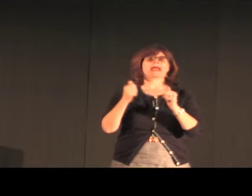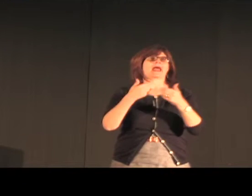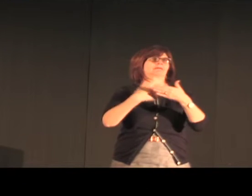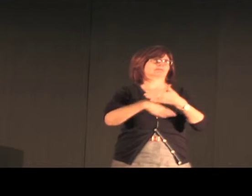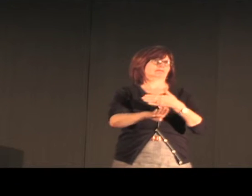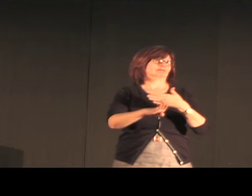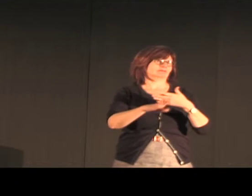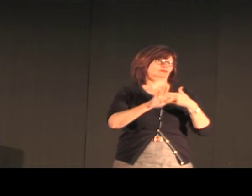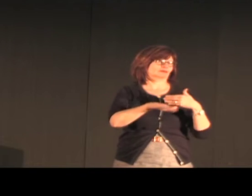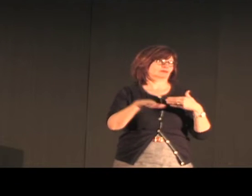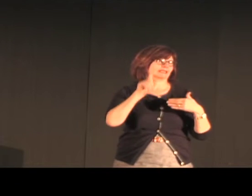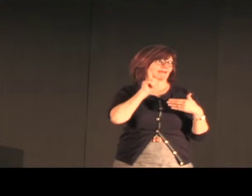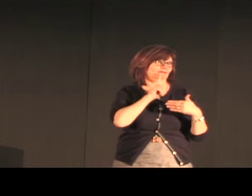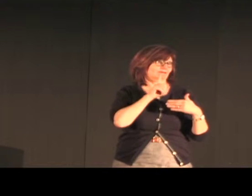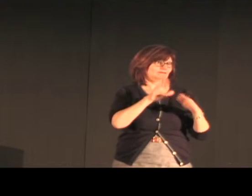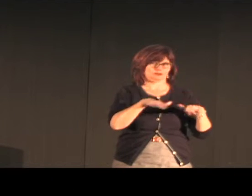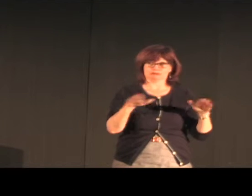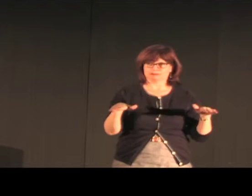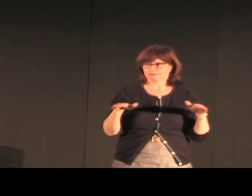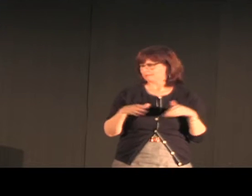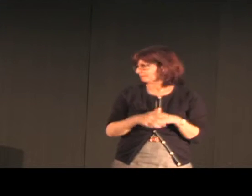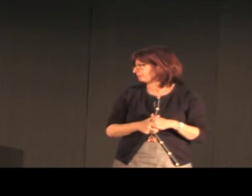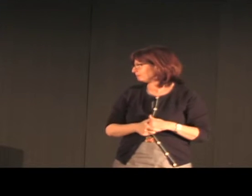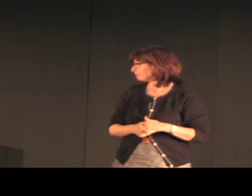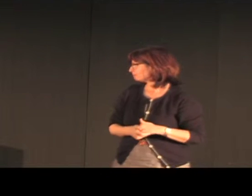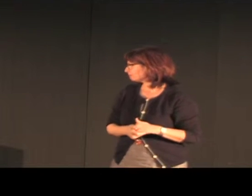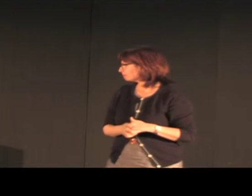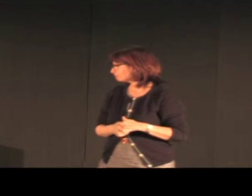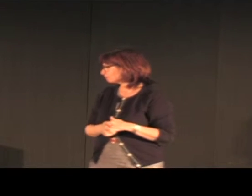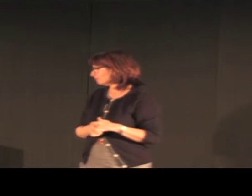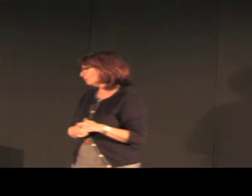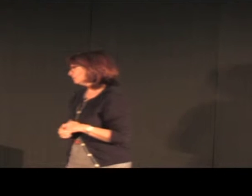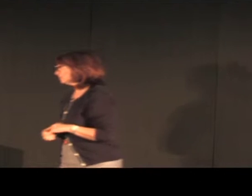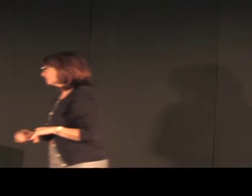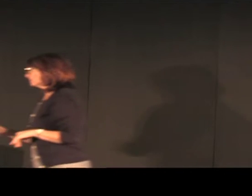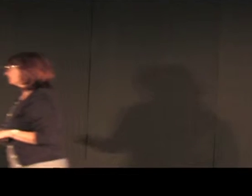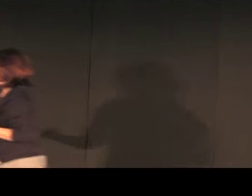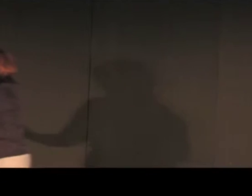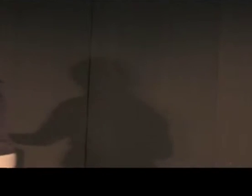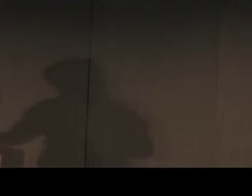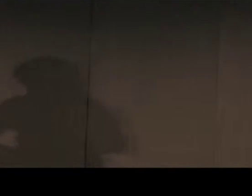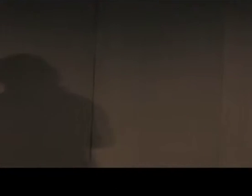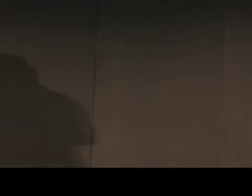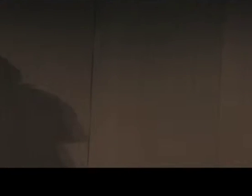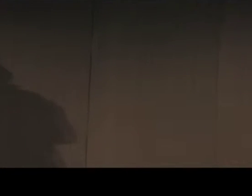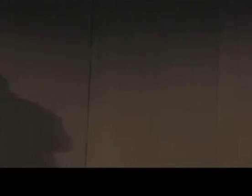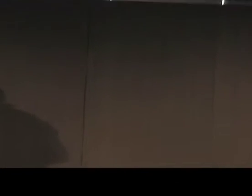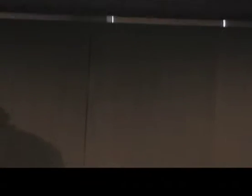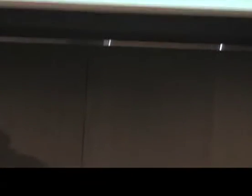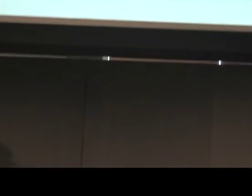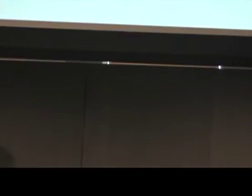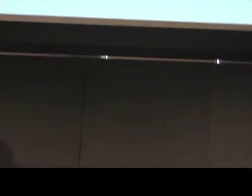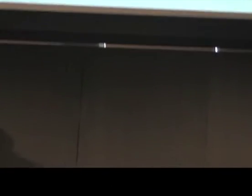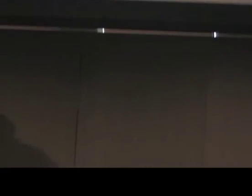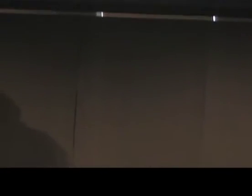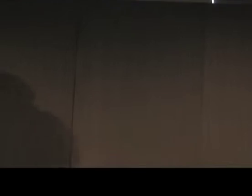people who had the recessive gene who were not deaf, but who were carriers, and then they would be, in fact, parents of deaf children.